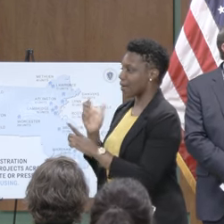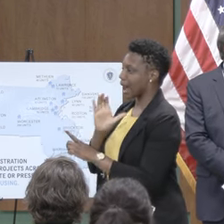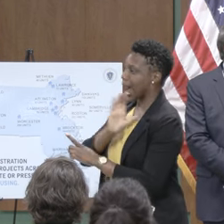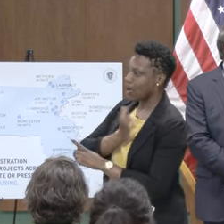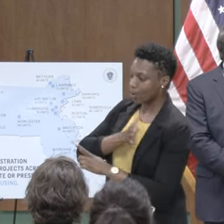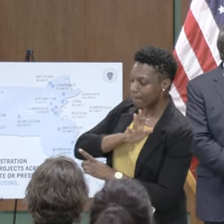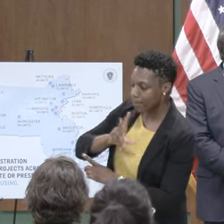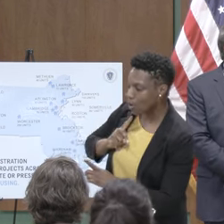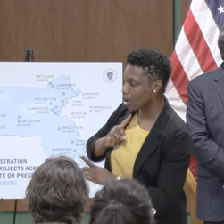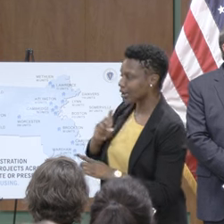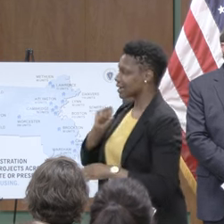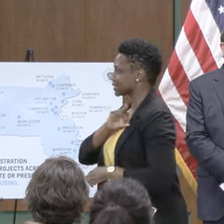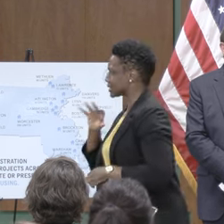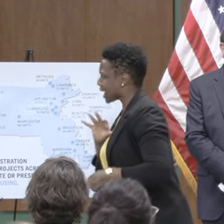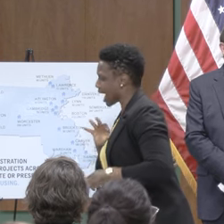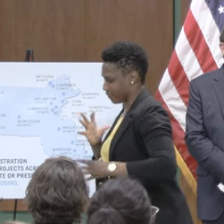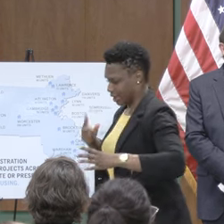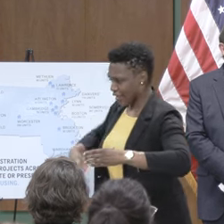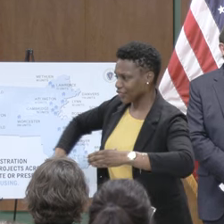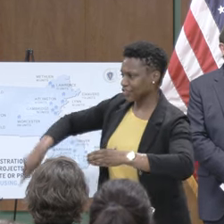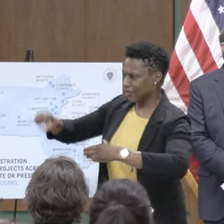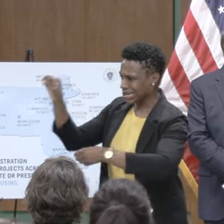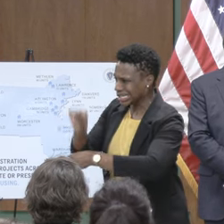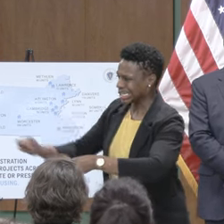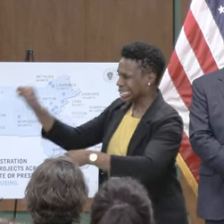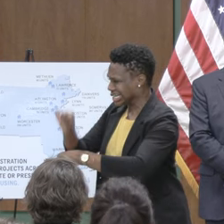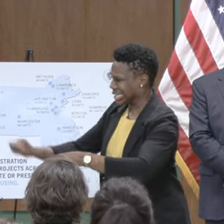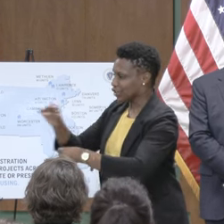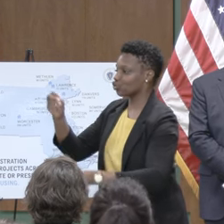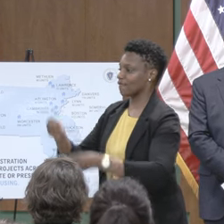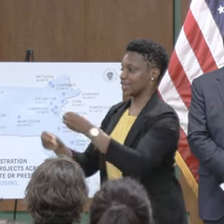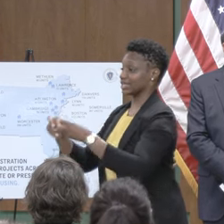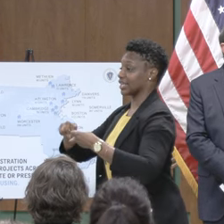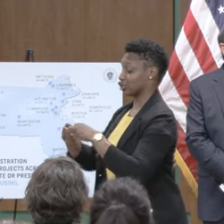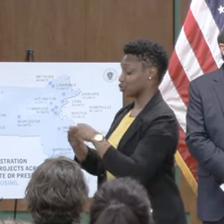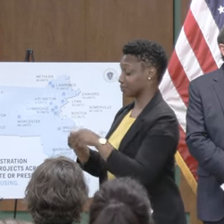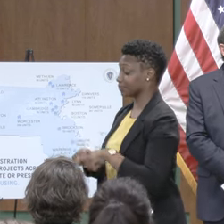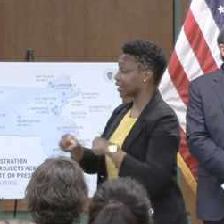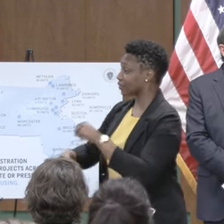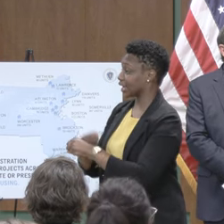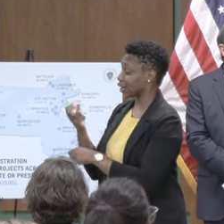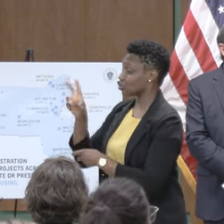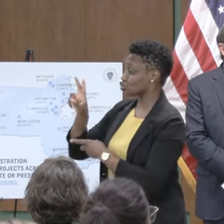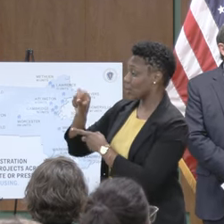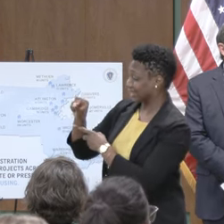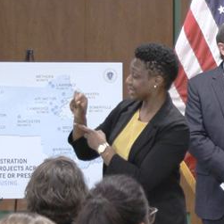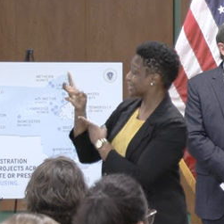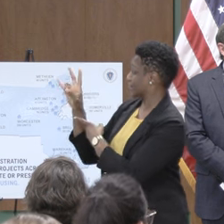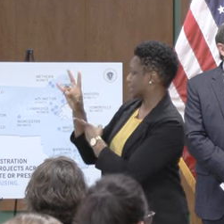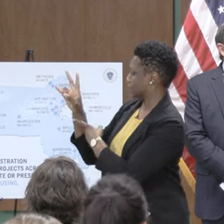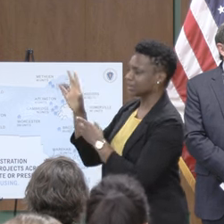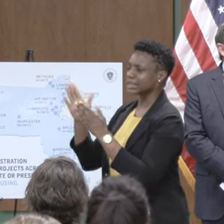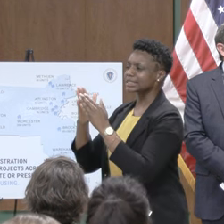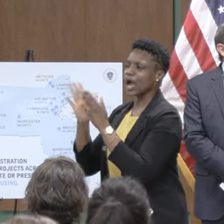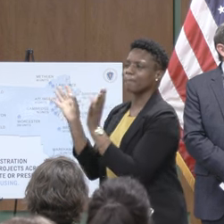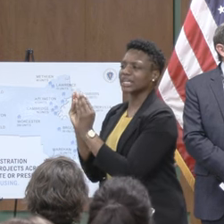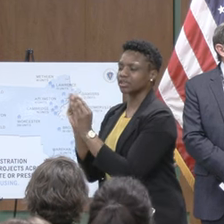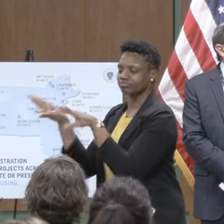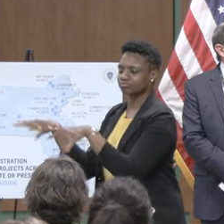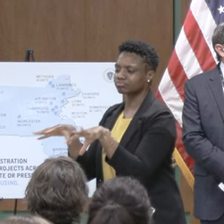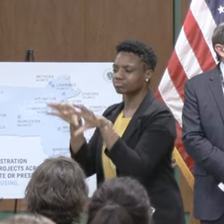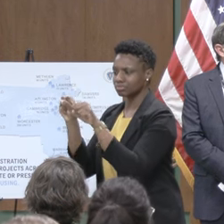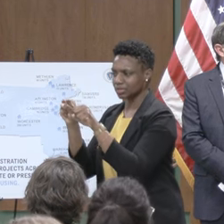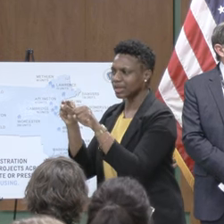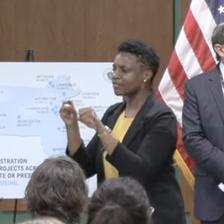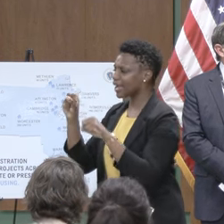who have been in the trenches working on these issues in 2017 our town meeting adopted a smart growth